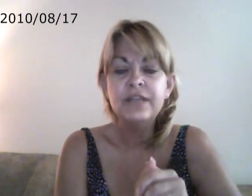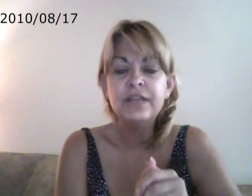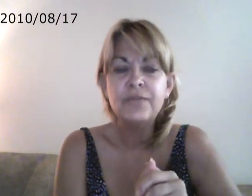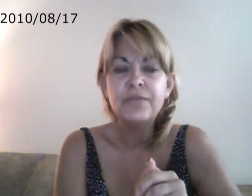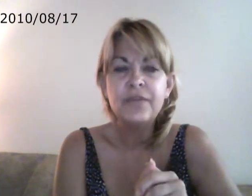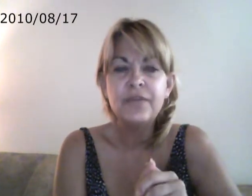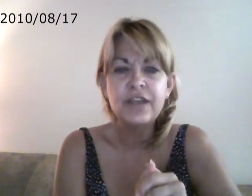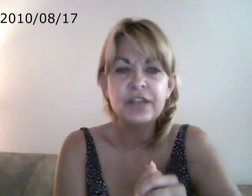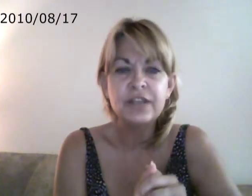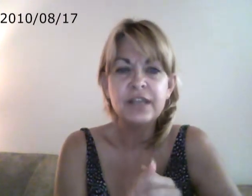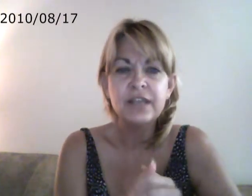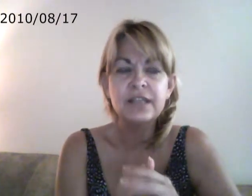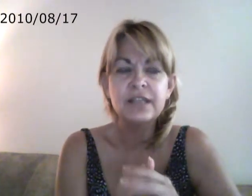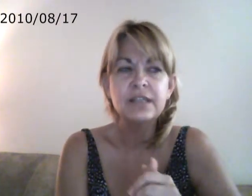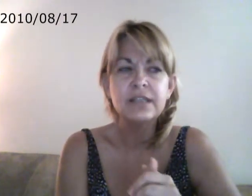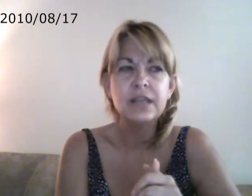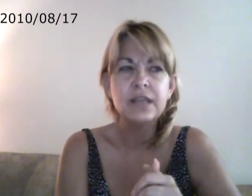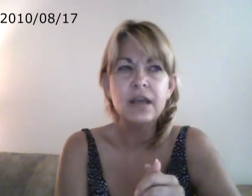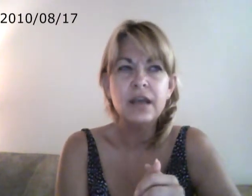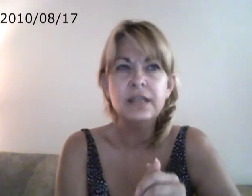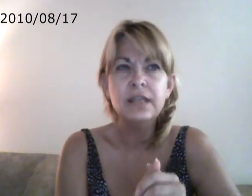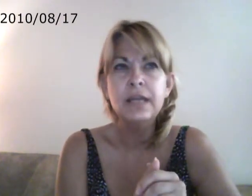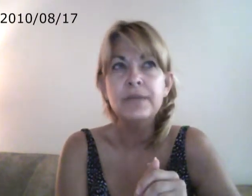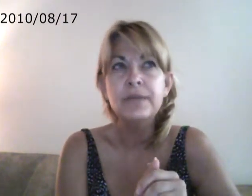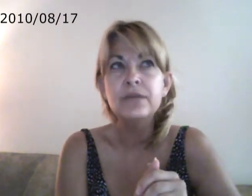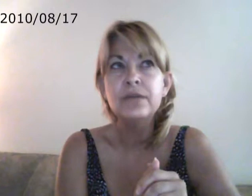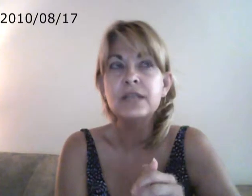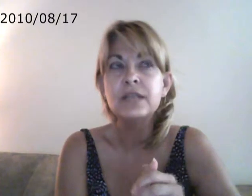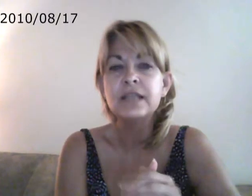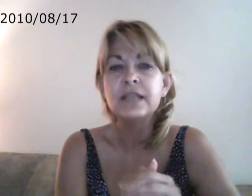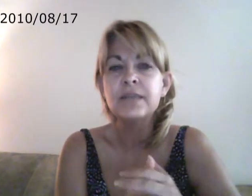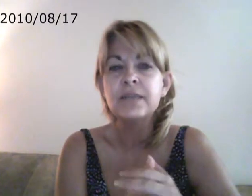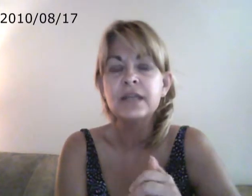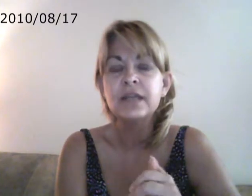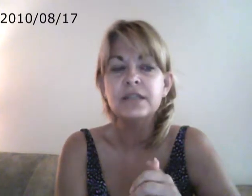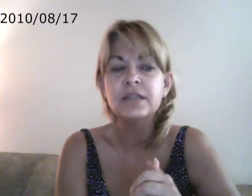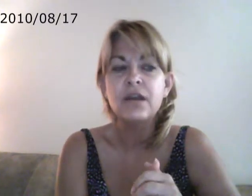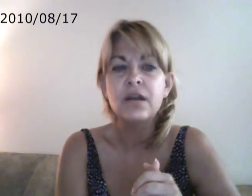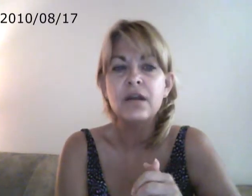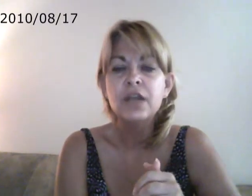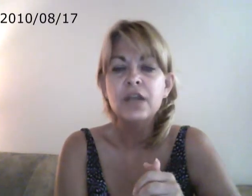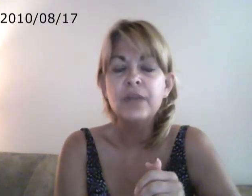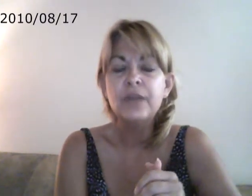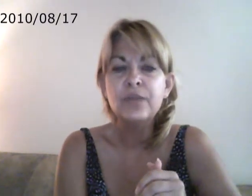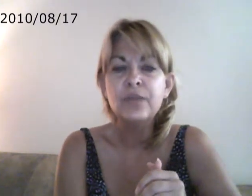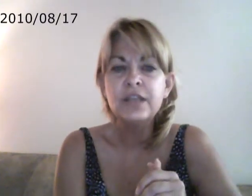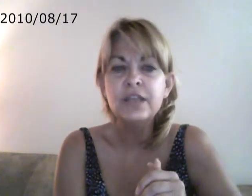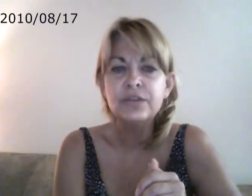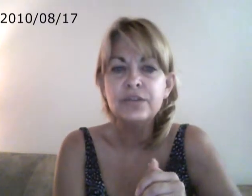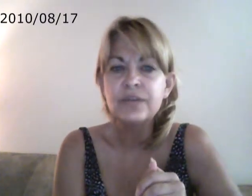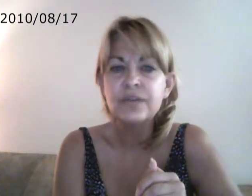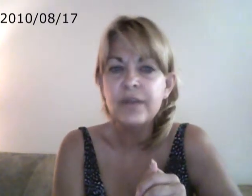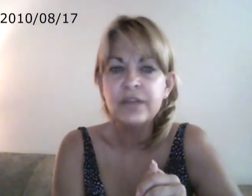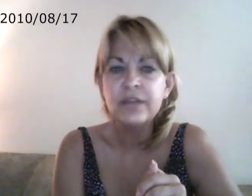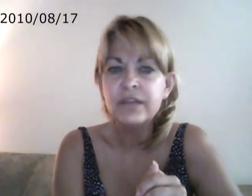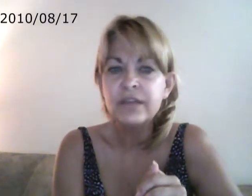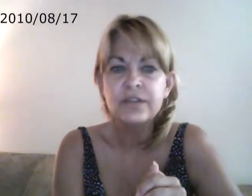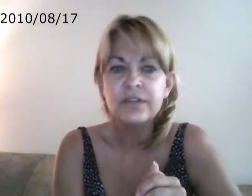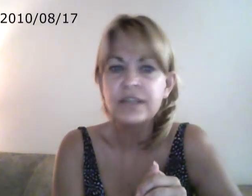for perfection. It appears like some kids are, no matter what they do, there's a parent there that's going to say